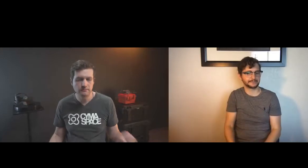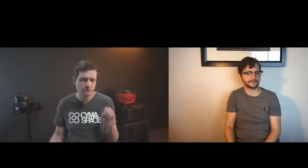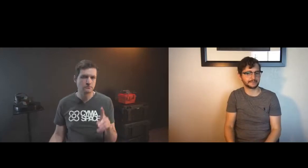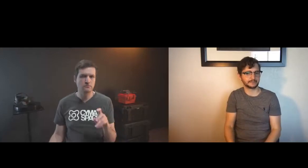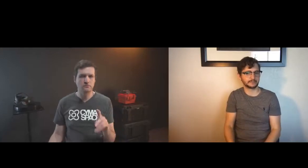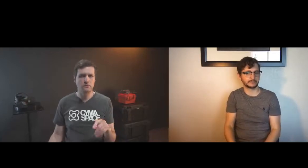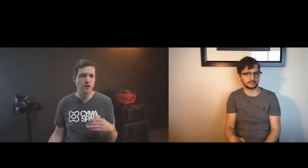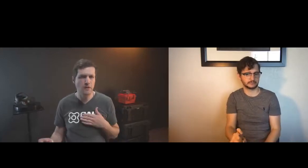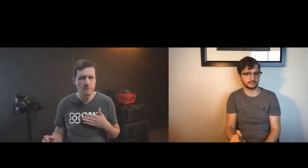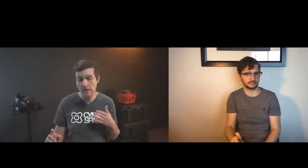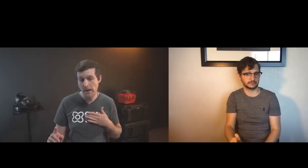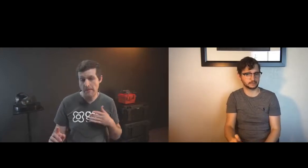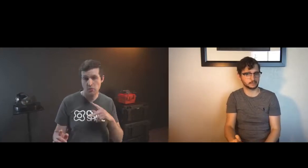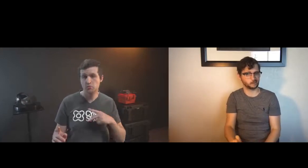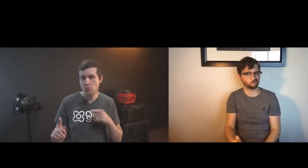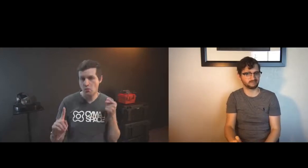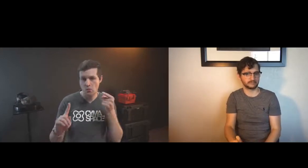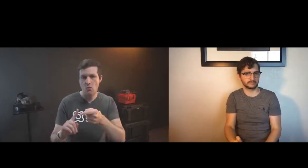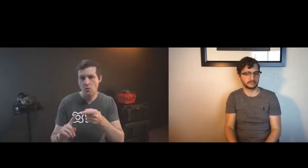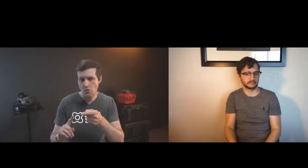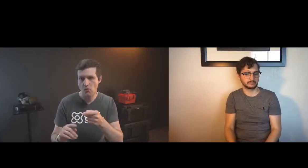what processes are underway